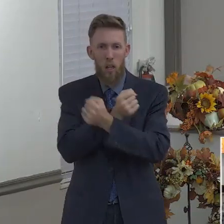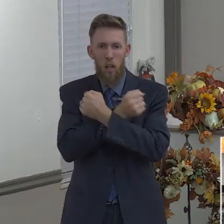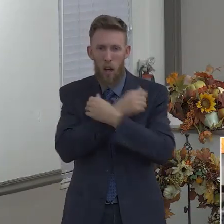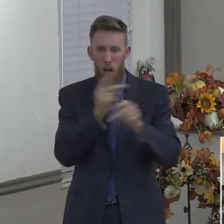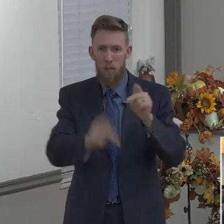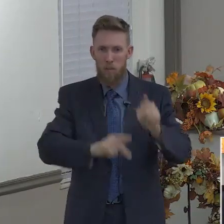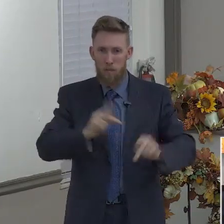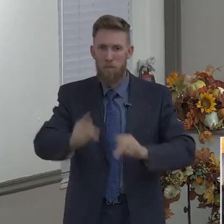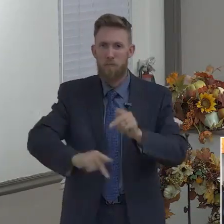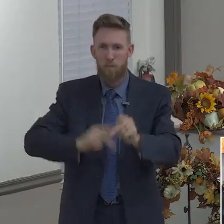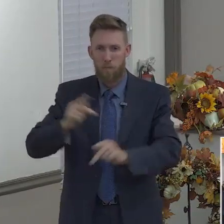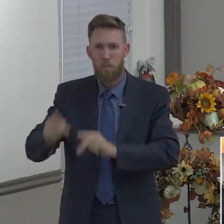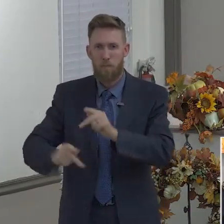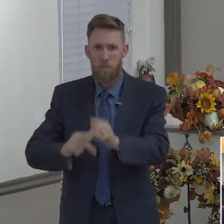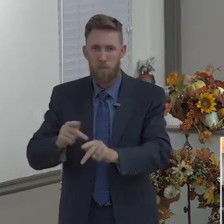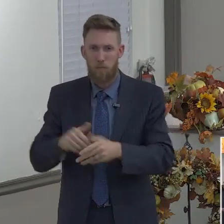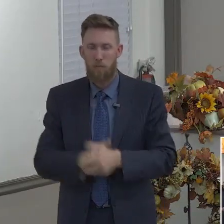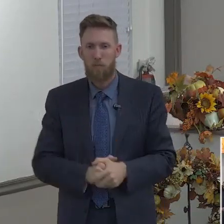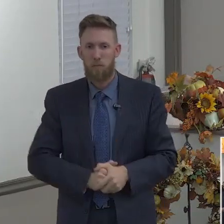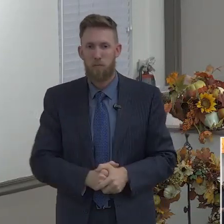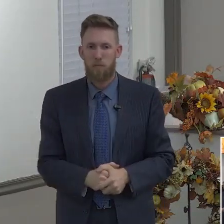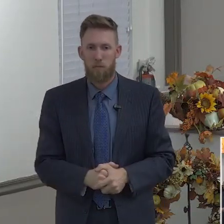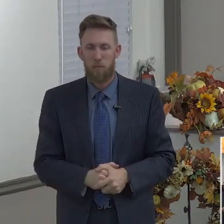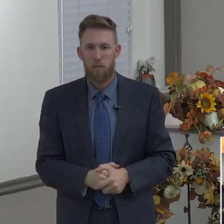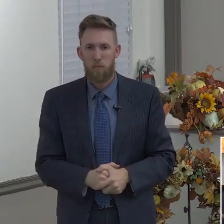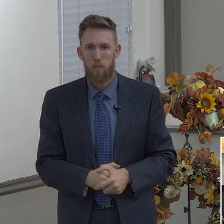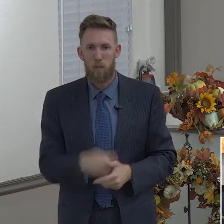Do you love the people at Elmwood Baptist Church?